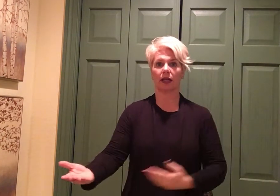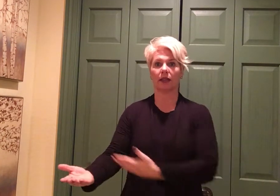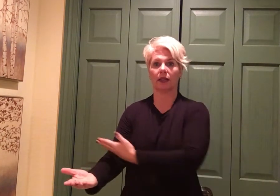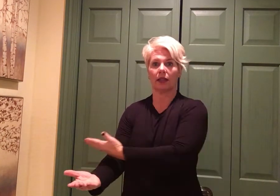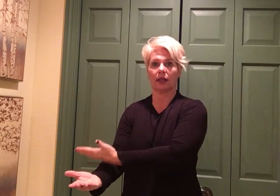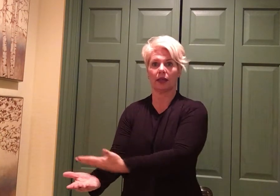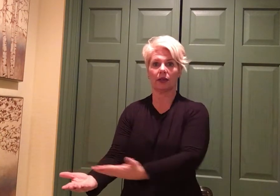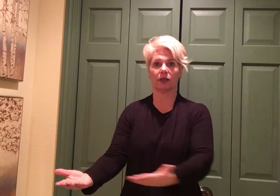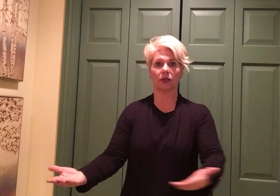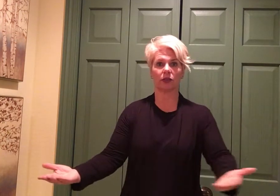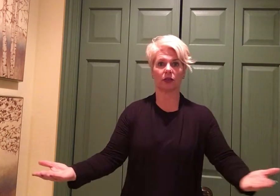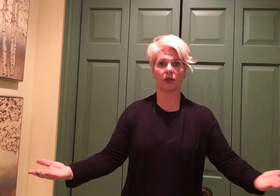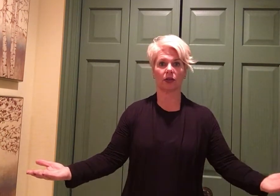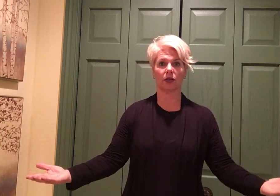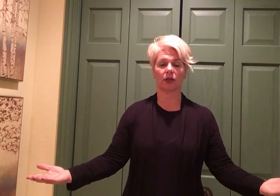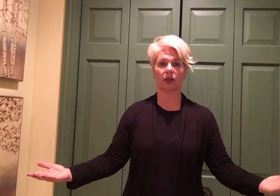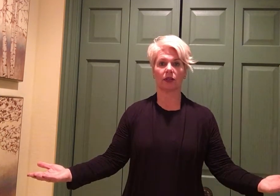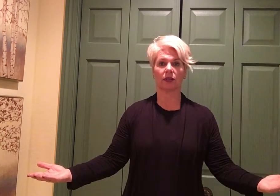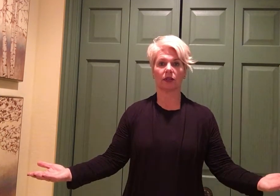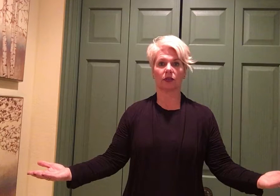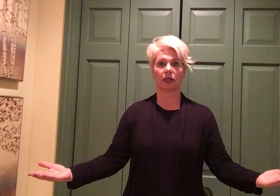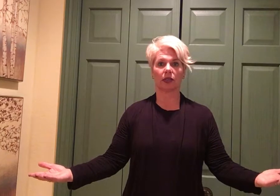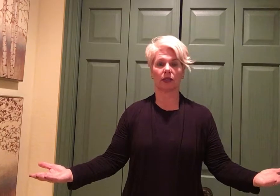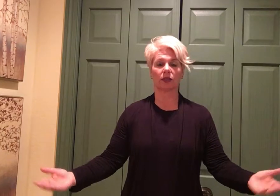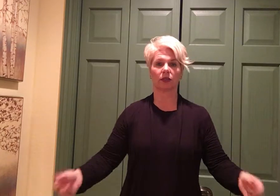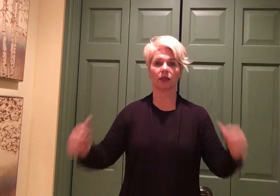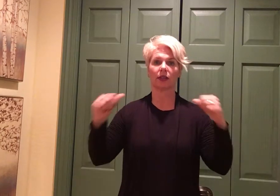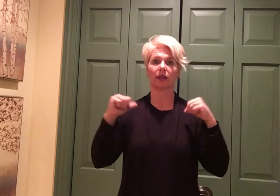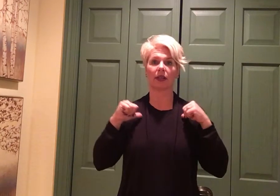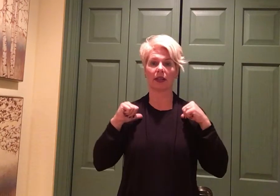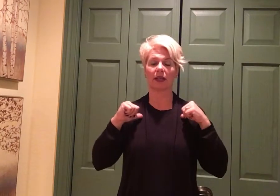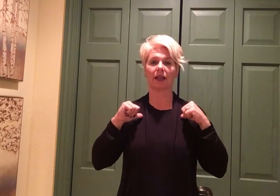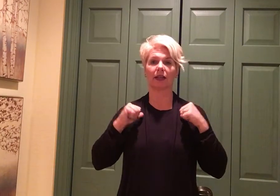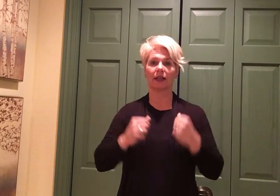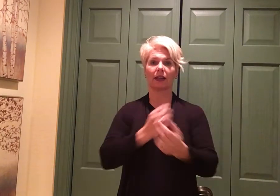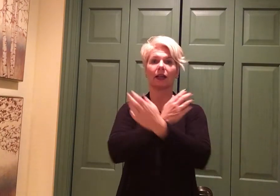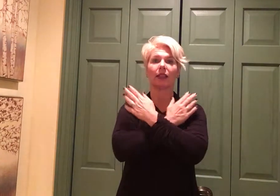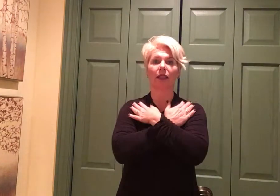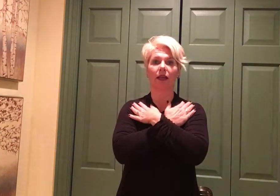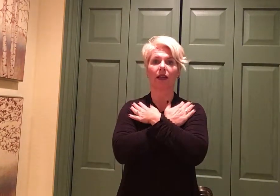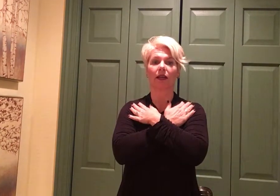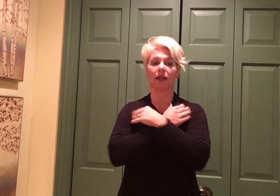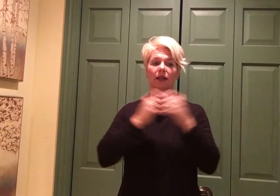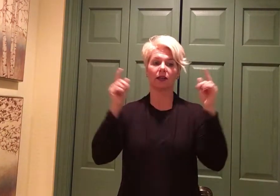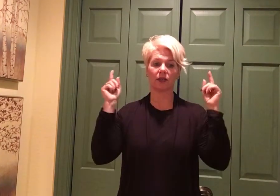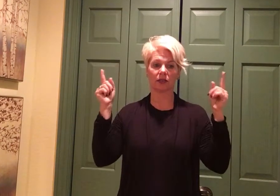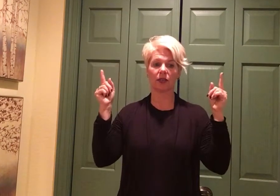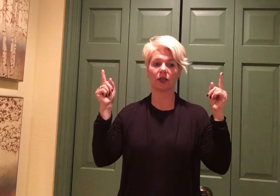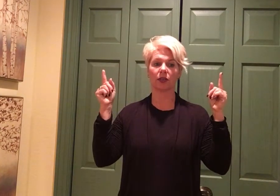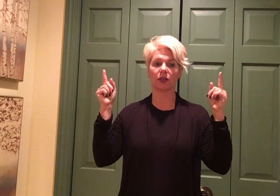Little baby manger, I love you.